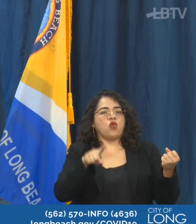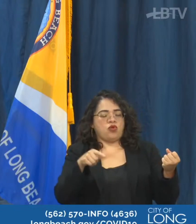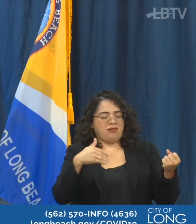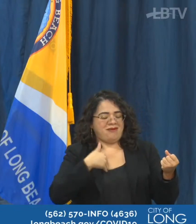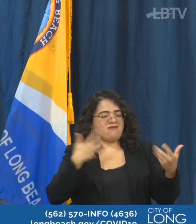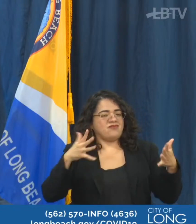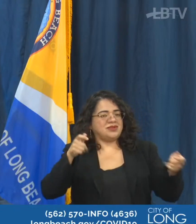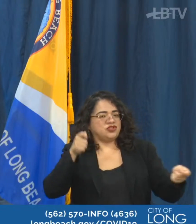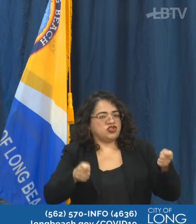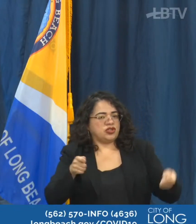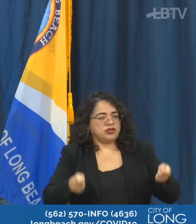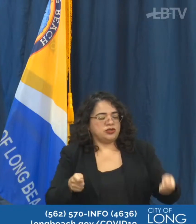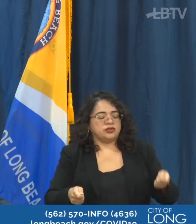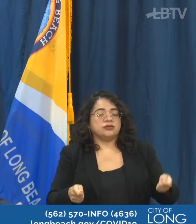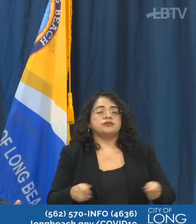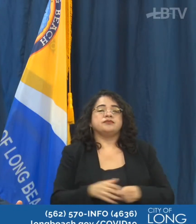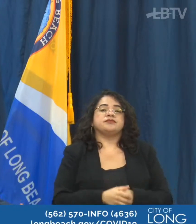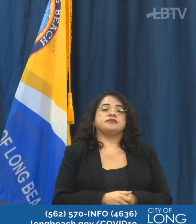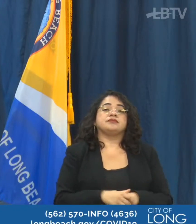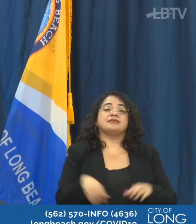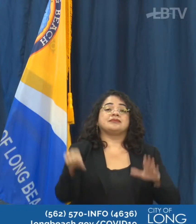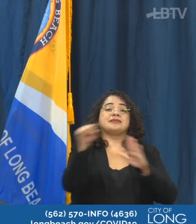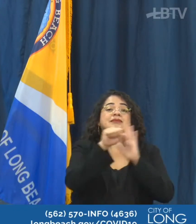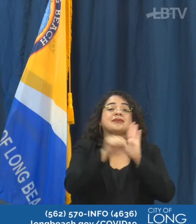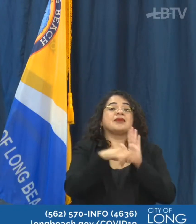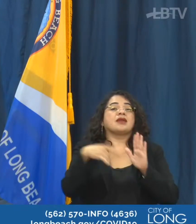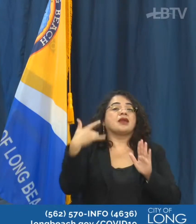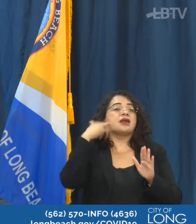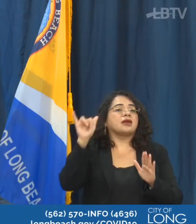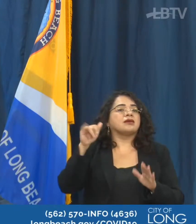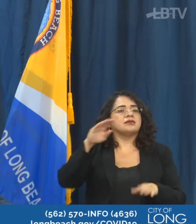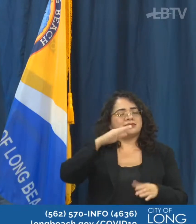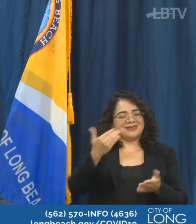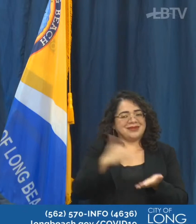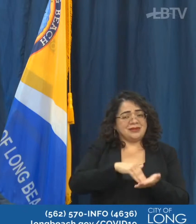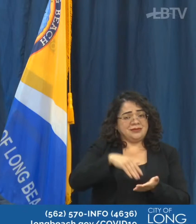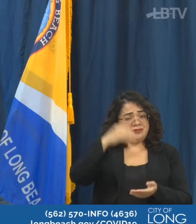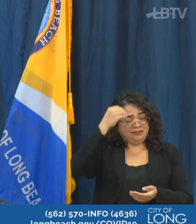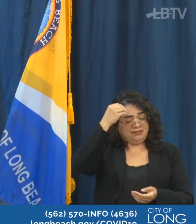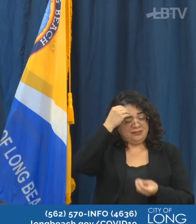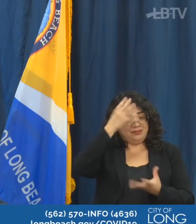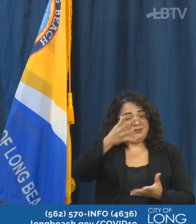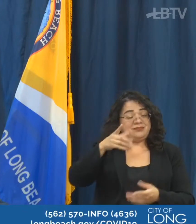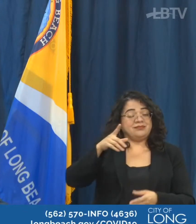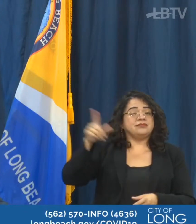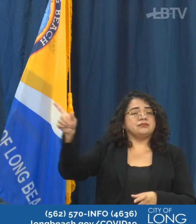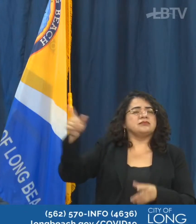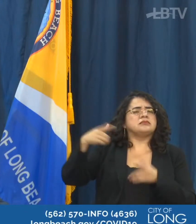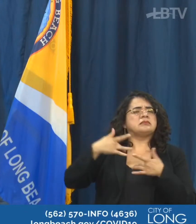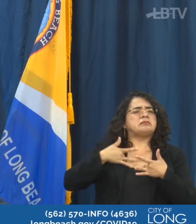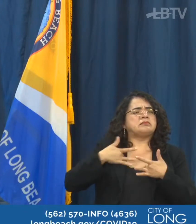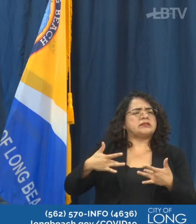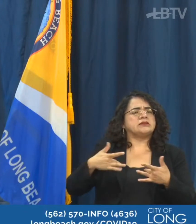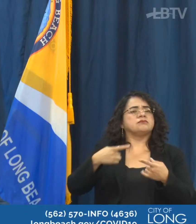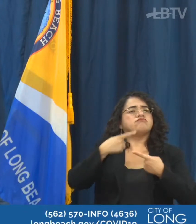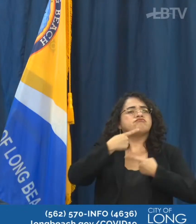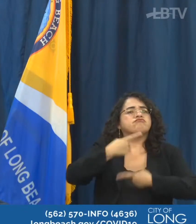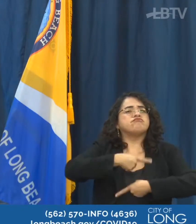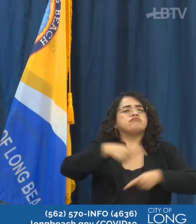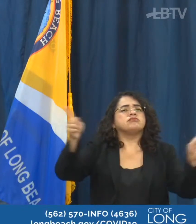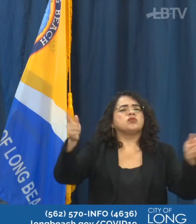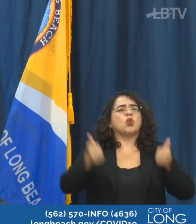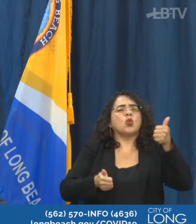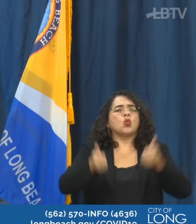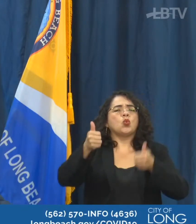the state of California often puts out guidelines as to when certain industries can